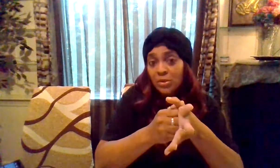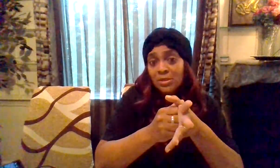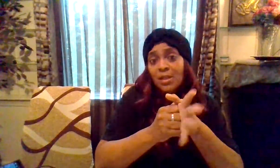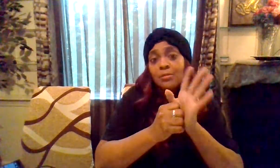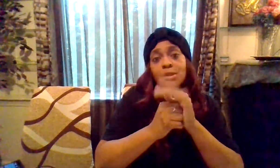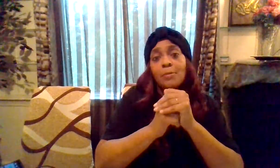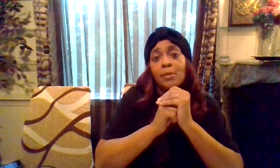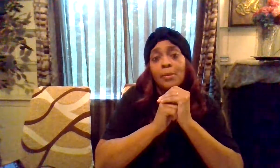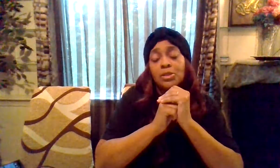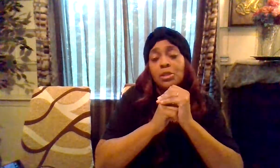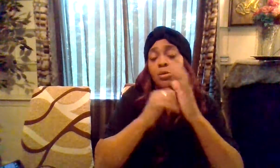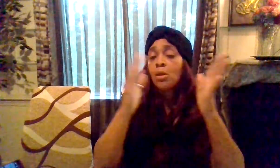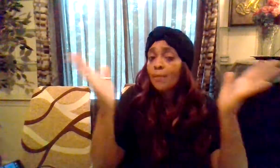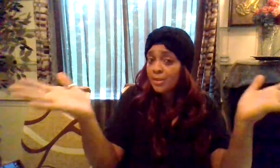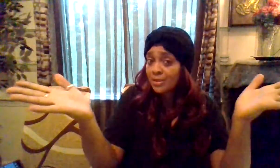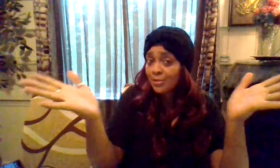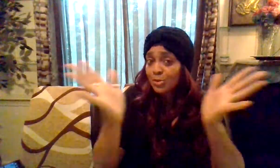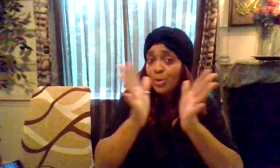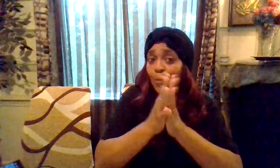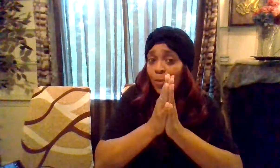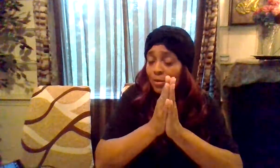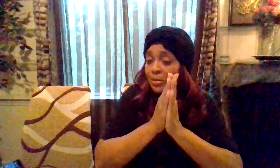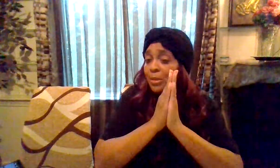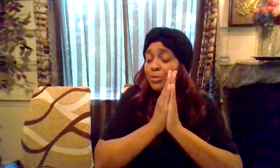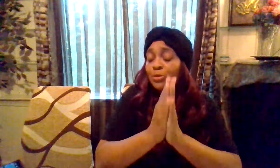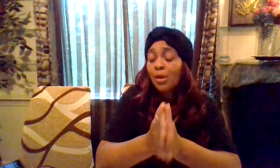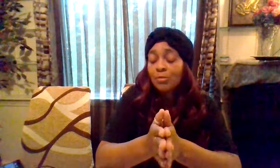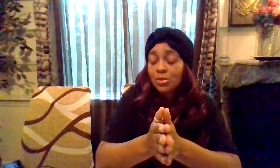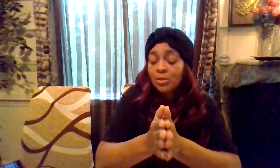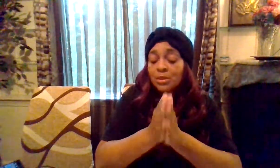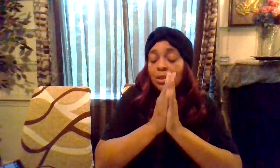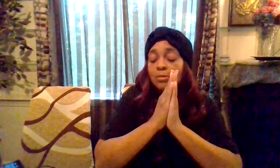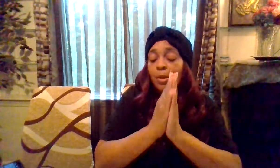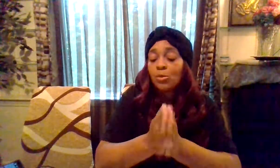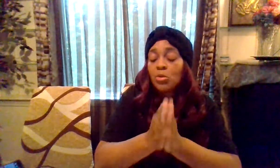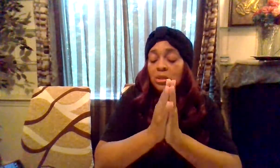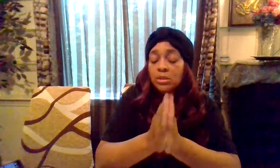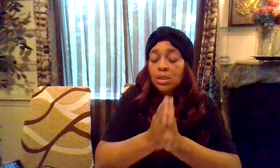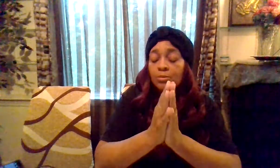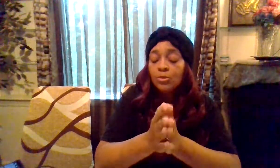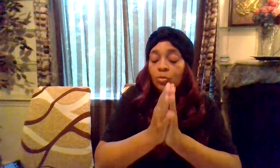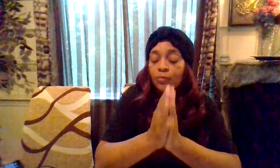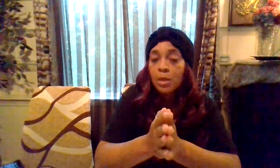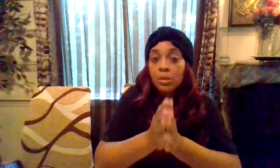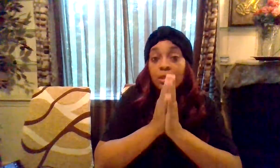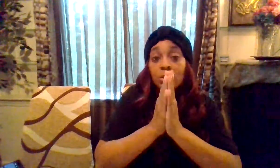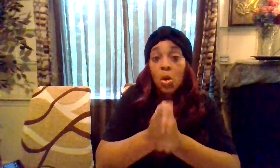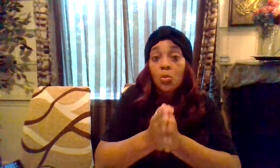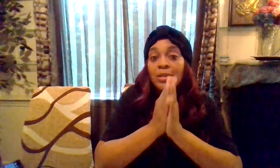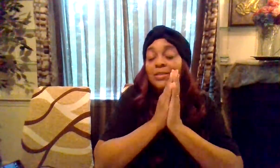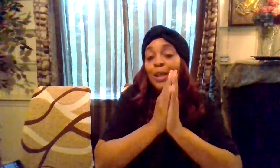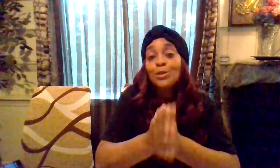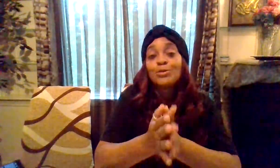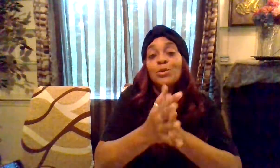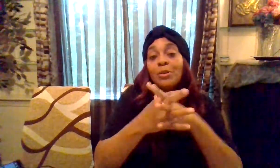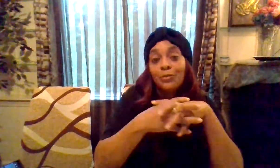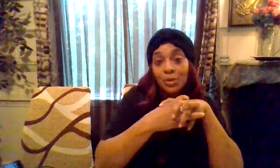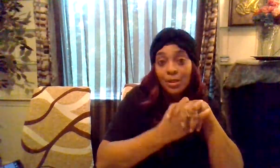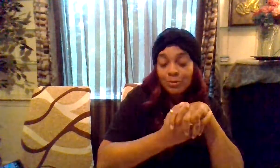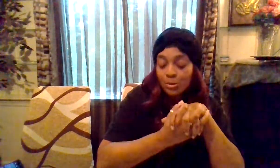first time stopping by my channel much love to you and welcome and to my returning subs my growing extended beautiful family as always thank you so much for the love and